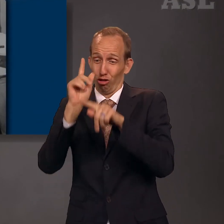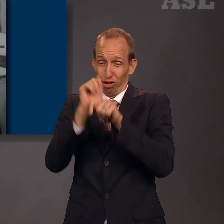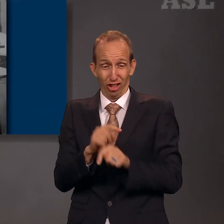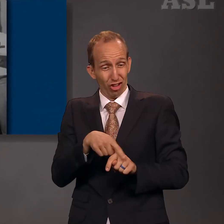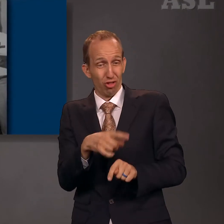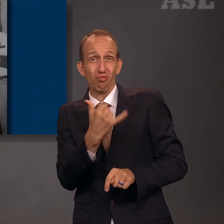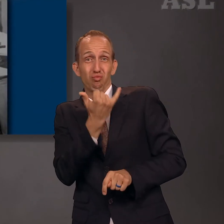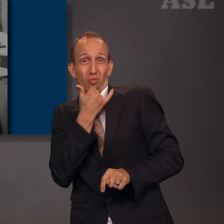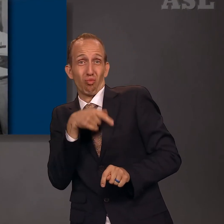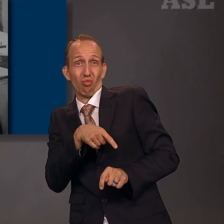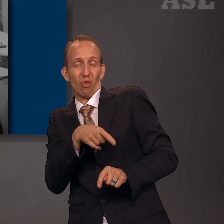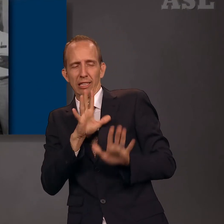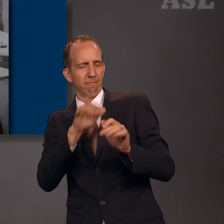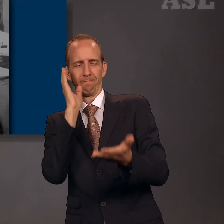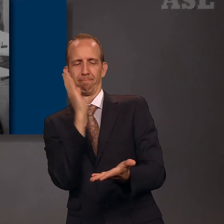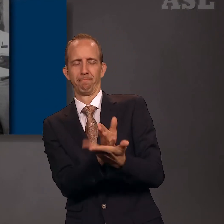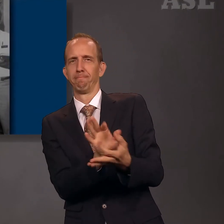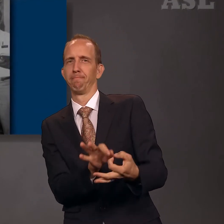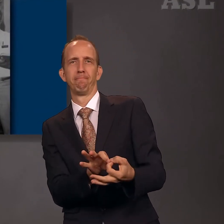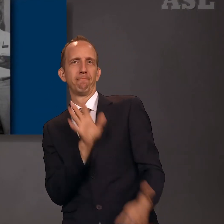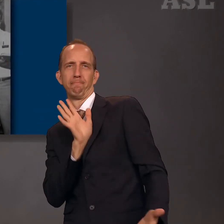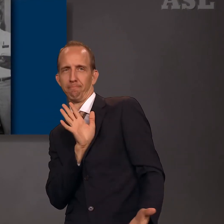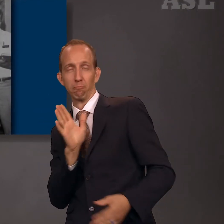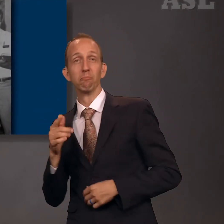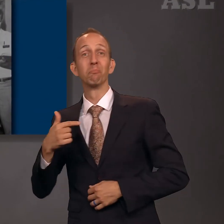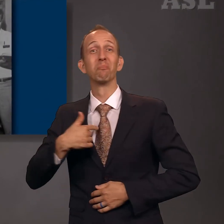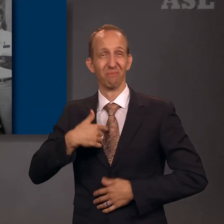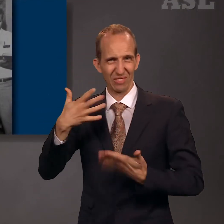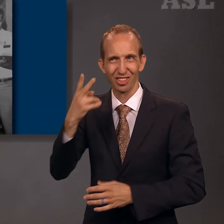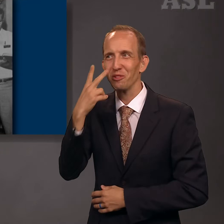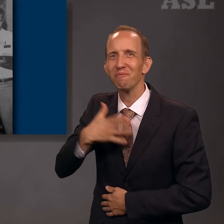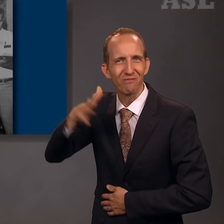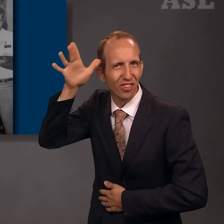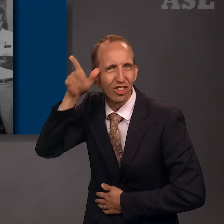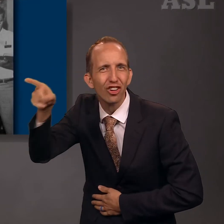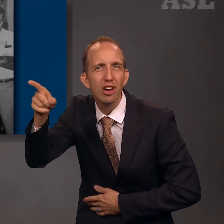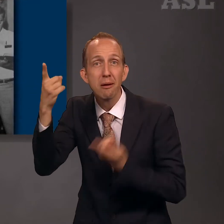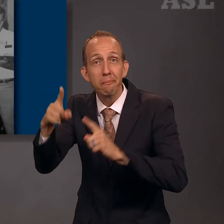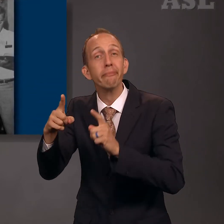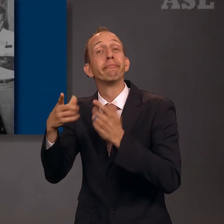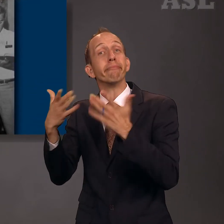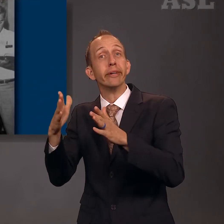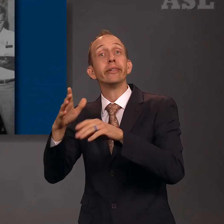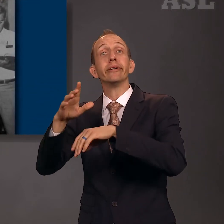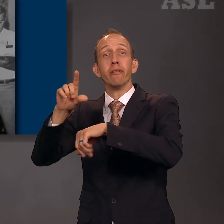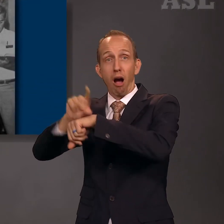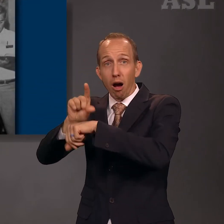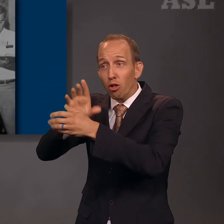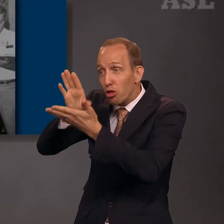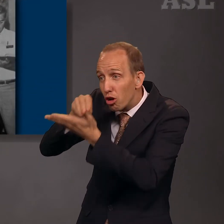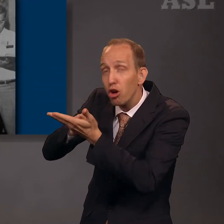He was a heavy smoker, but he threw his cigarettes away and never touched one again.